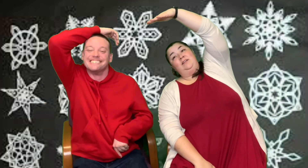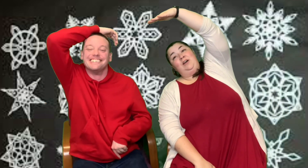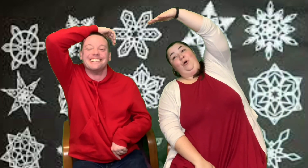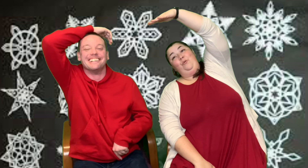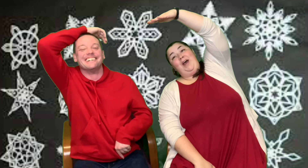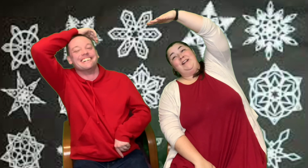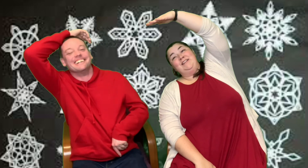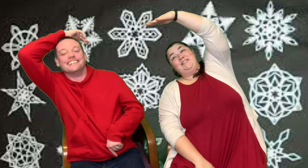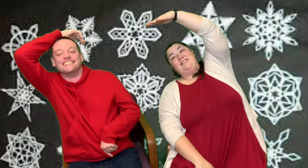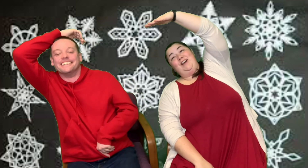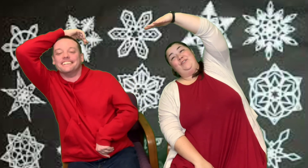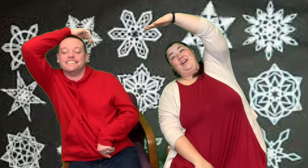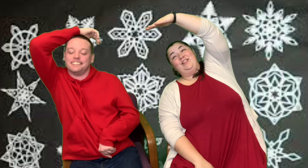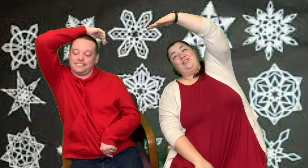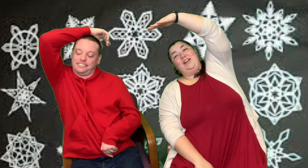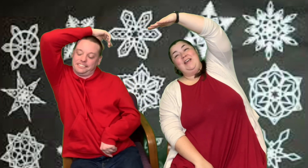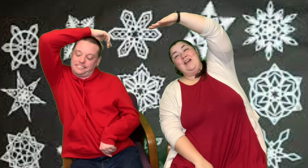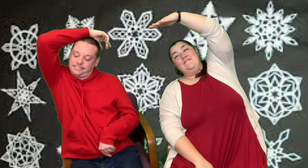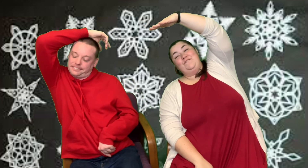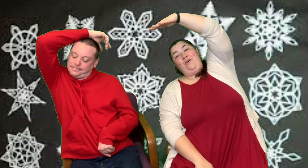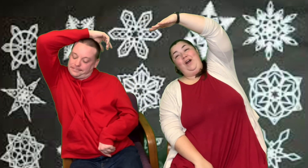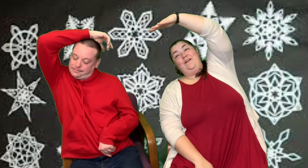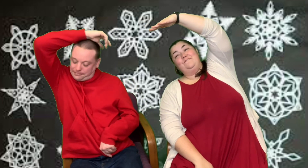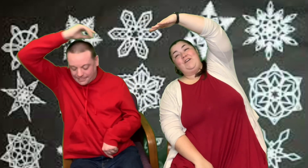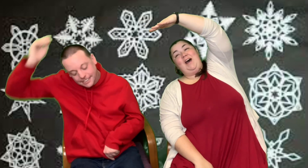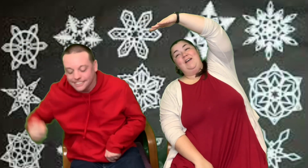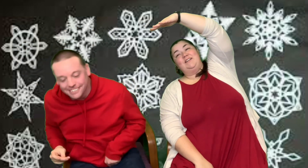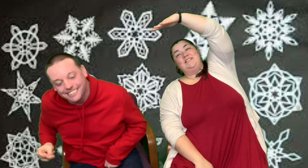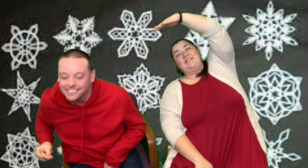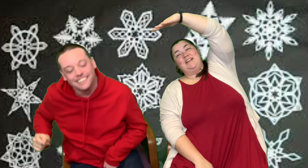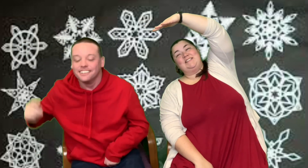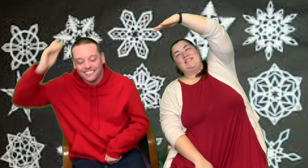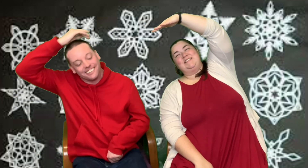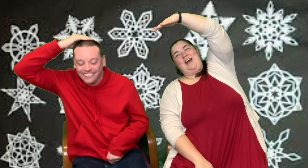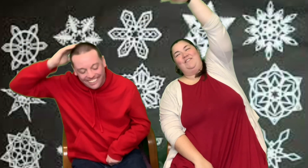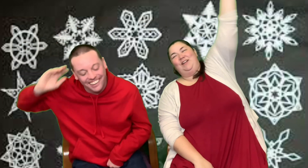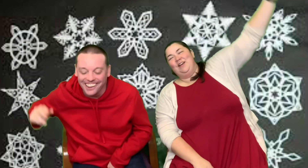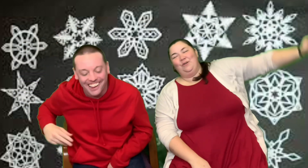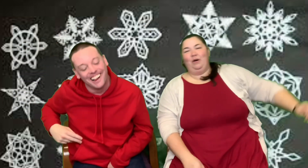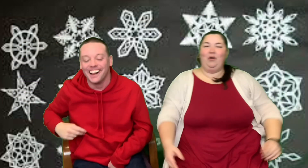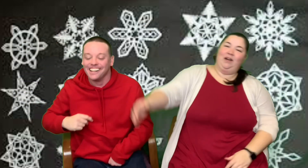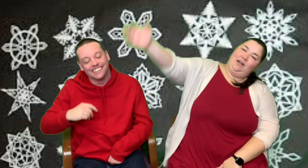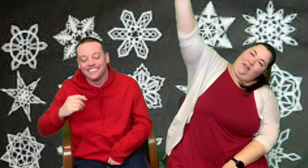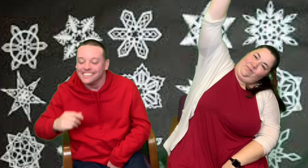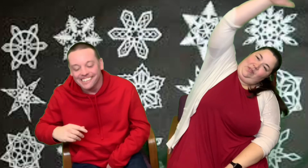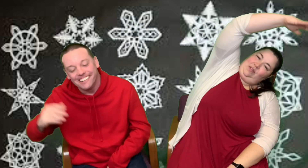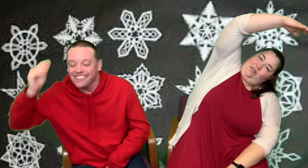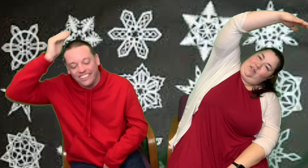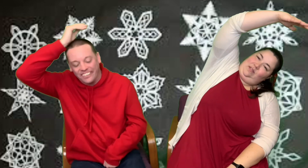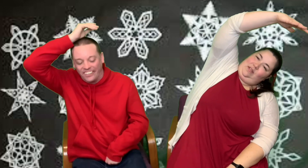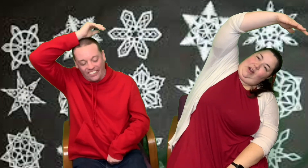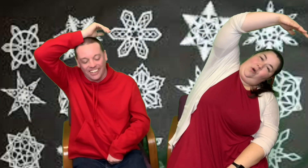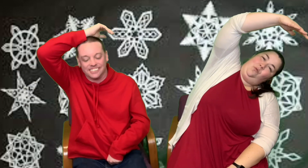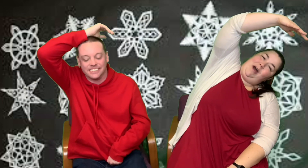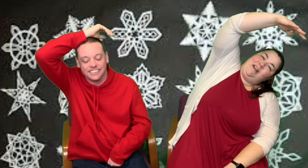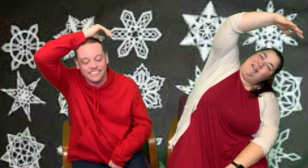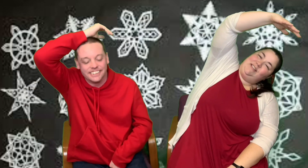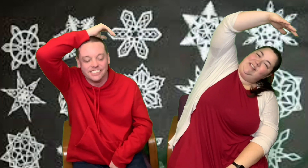inside. One, two, three, four, five, six, seven. One more. There you go. One,